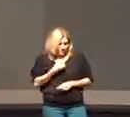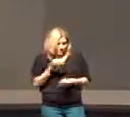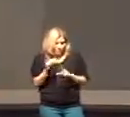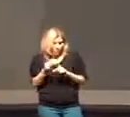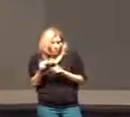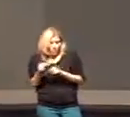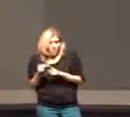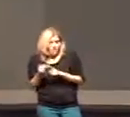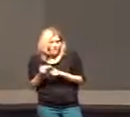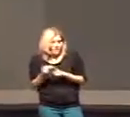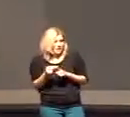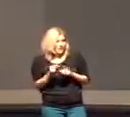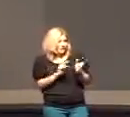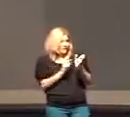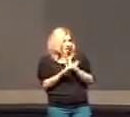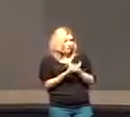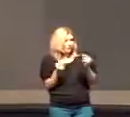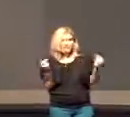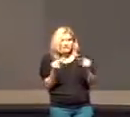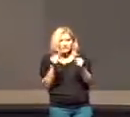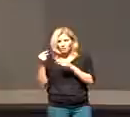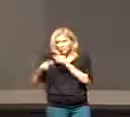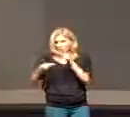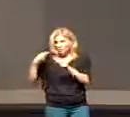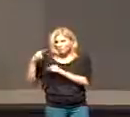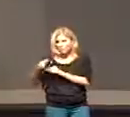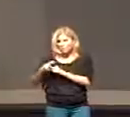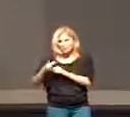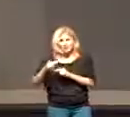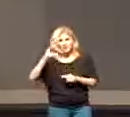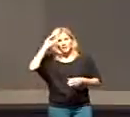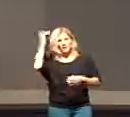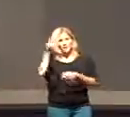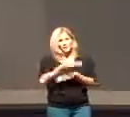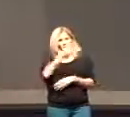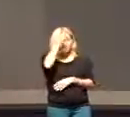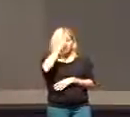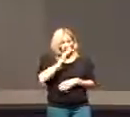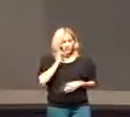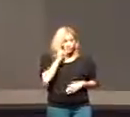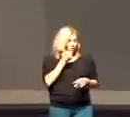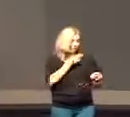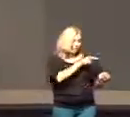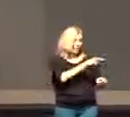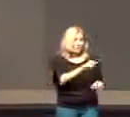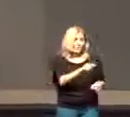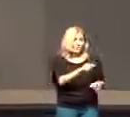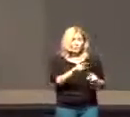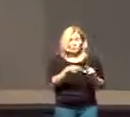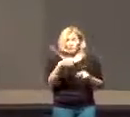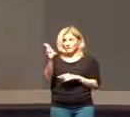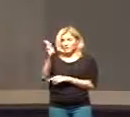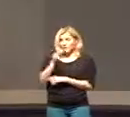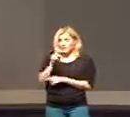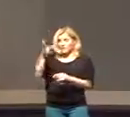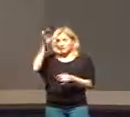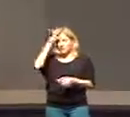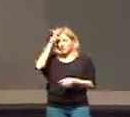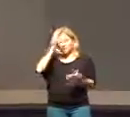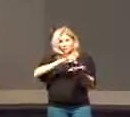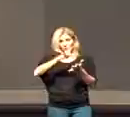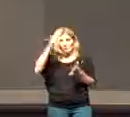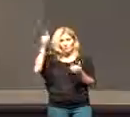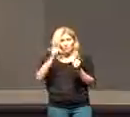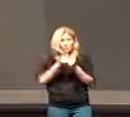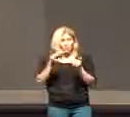words in this adulterous and sinful generation the Son of Man will be ashamed of them when he comes in his Father's glory